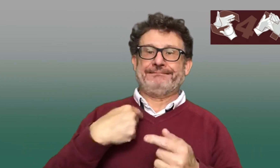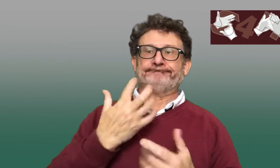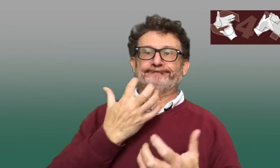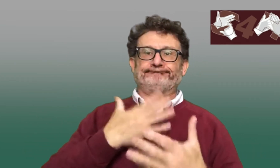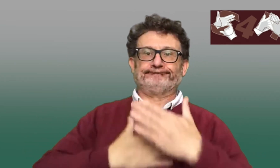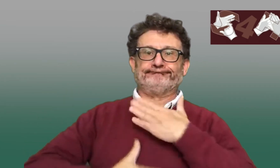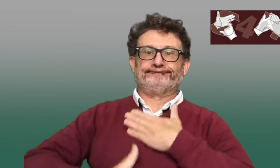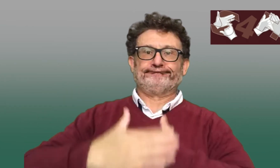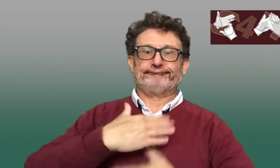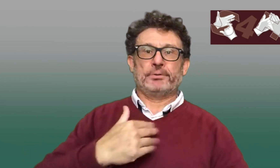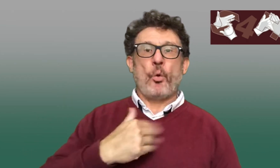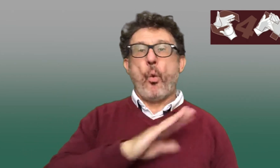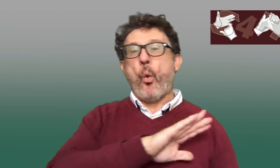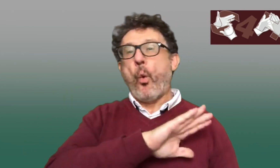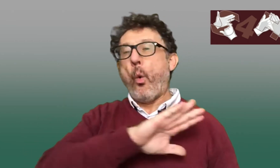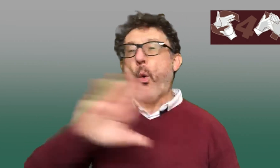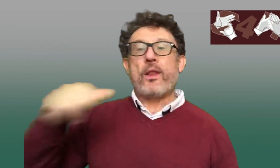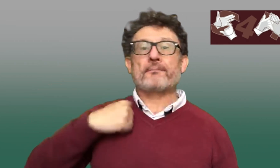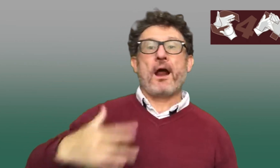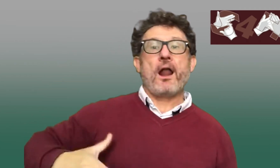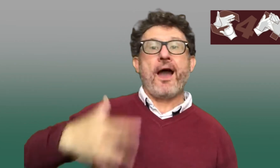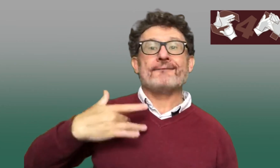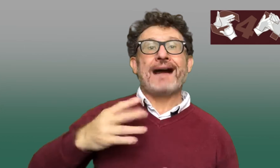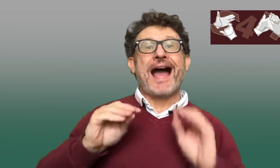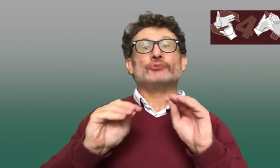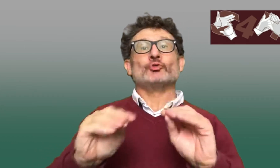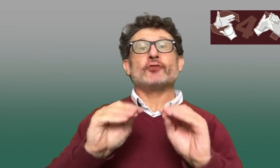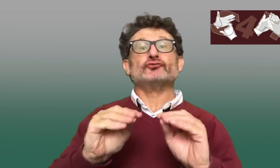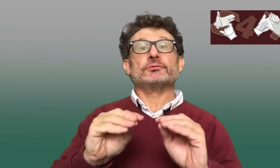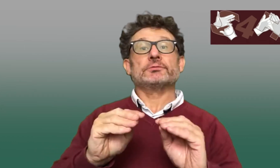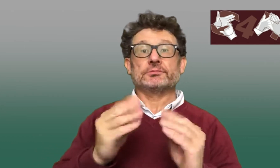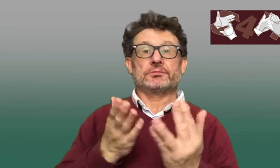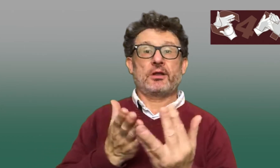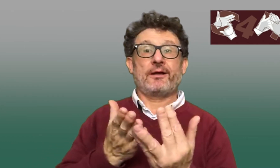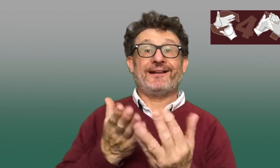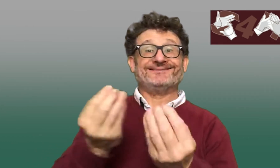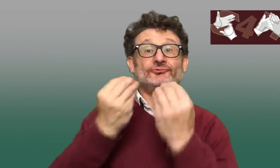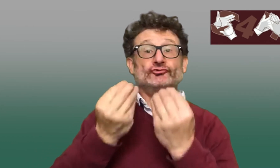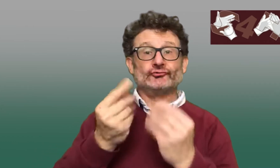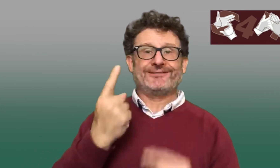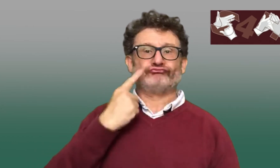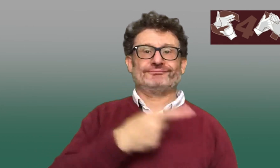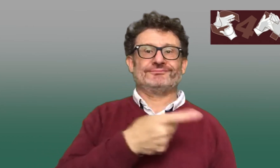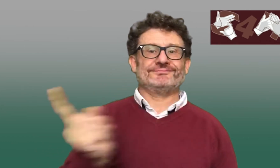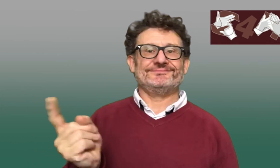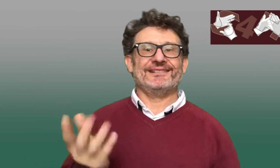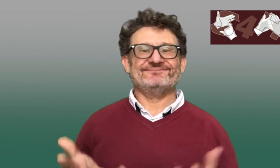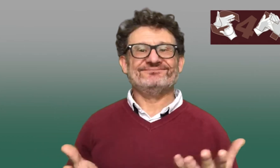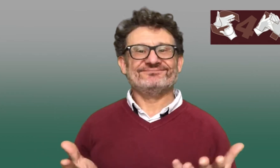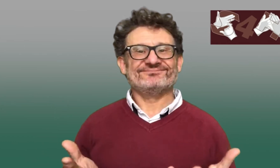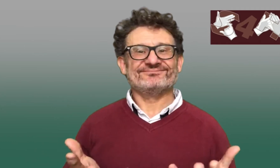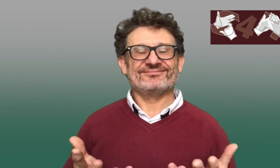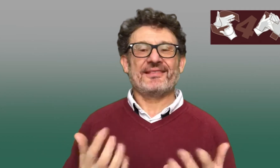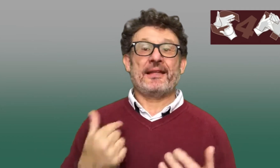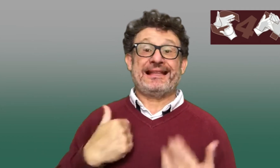it meant that it was something I just had to tolerate throughout my time in education because the people that were teaching me were hearing.